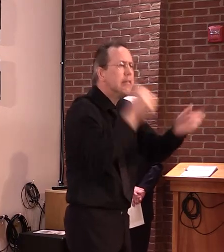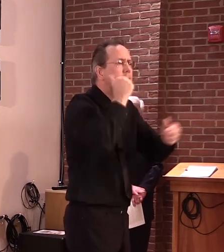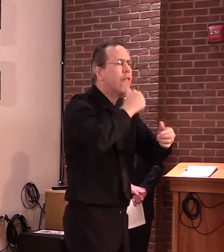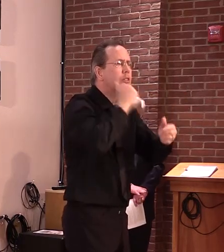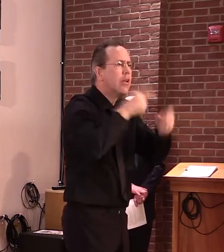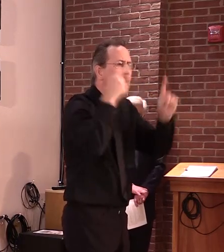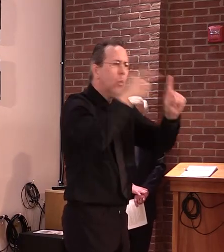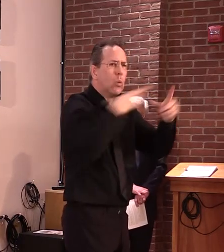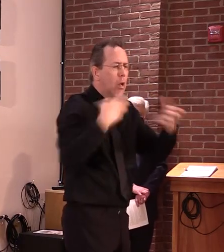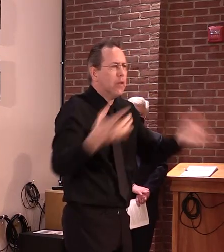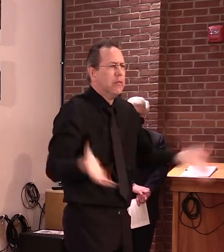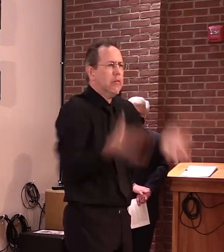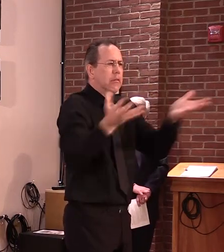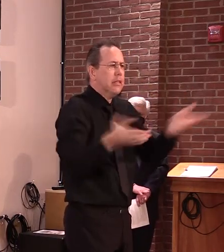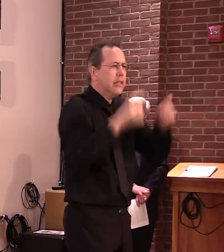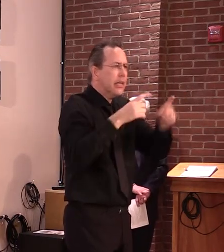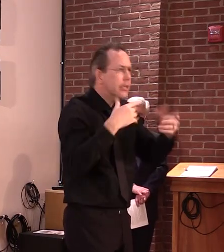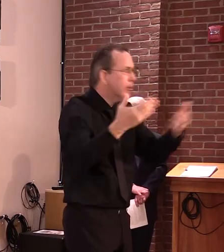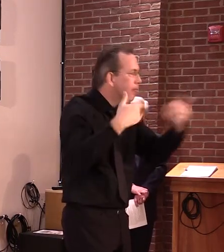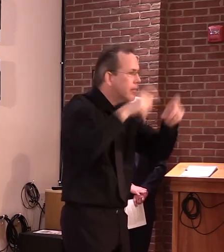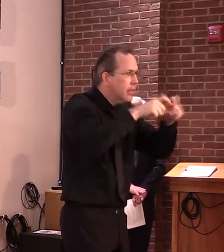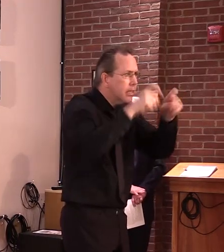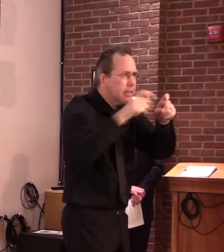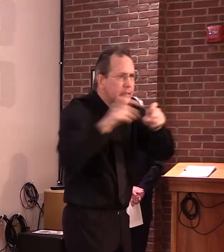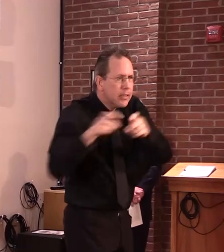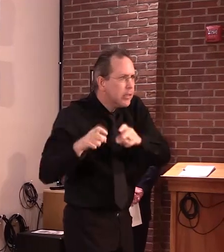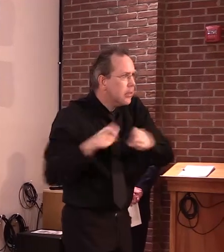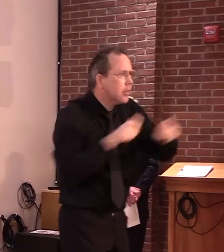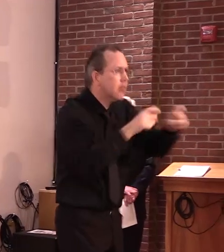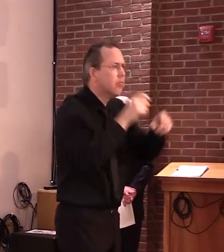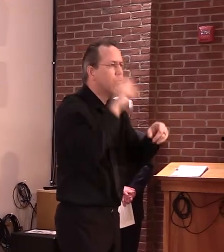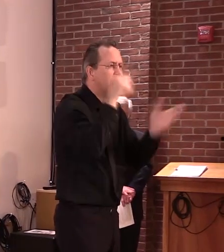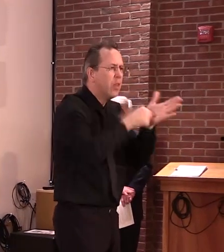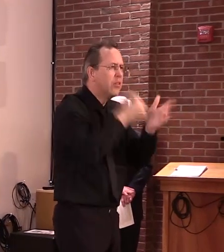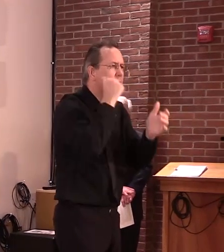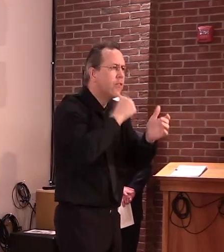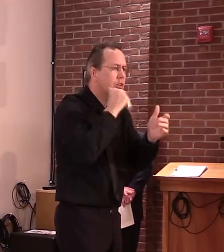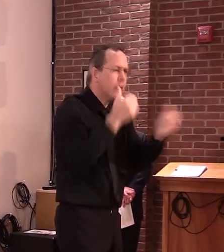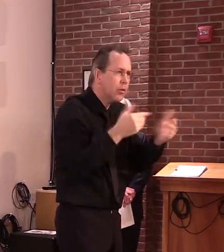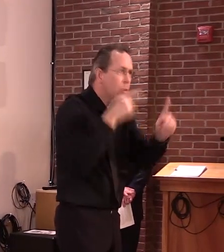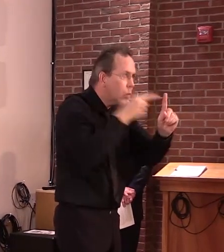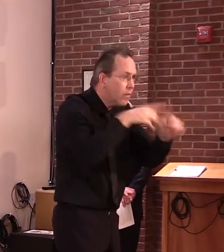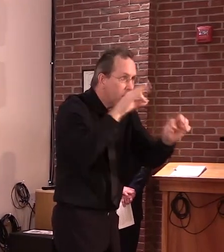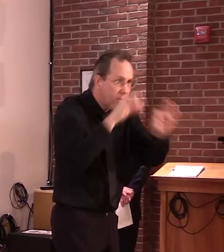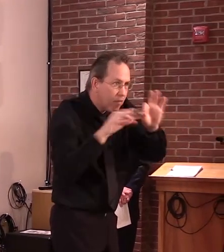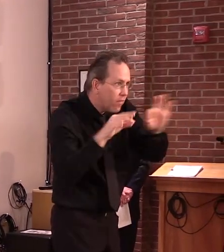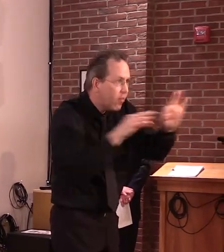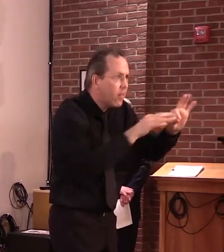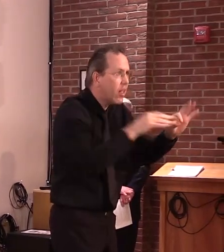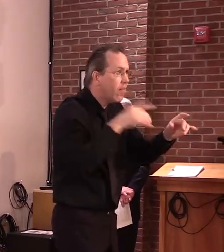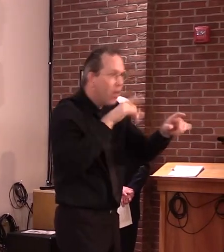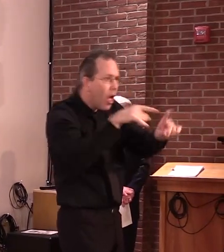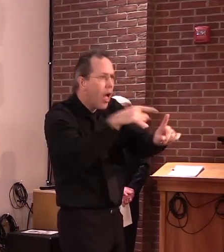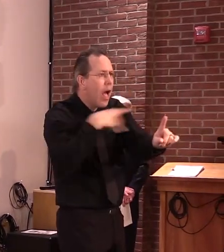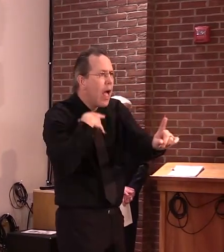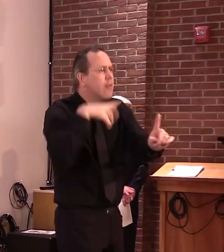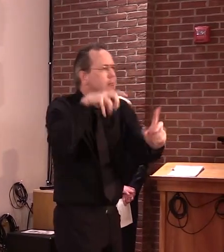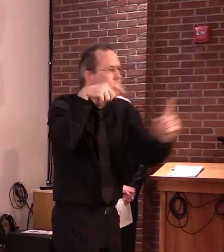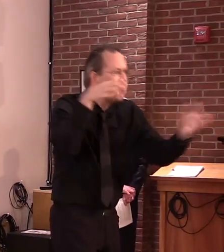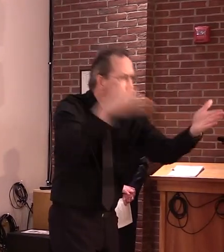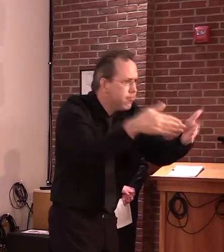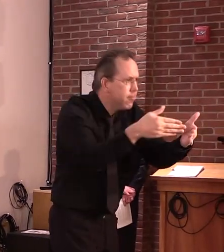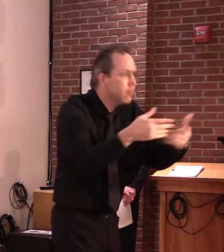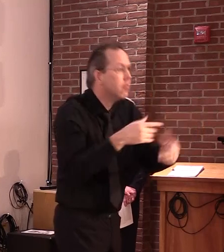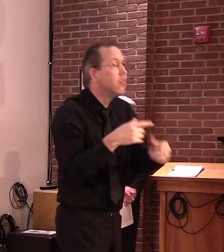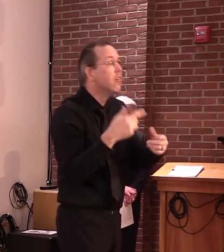and suppress this virus. Without a vaccine, testing is one of the keys to managing the virus over the long term